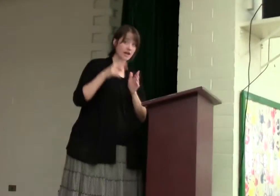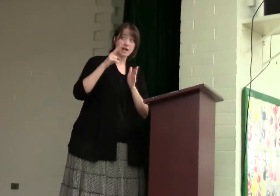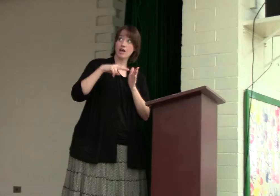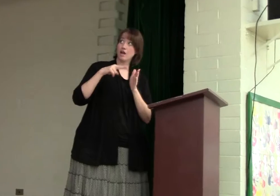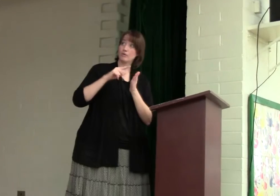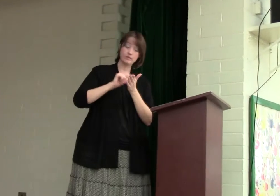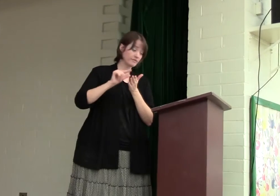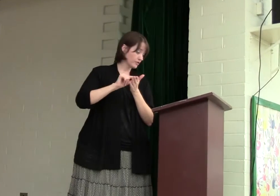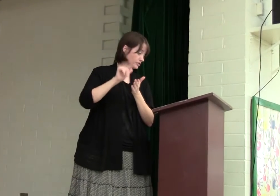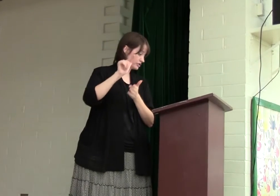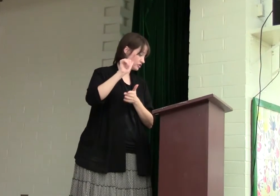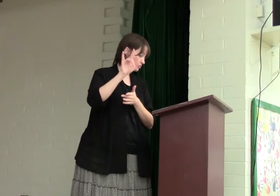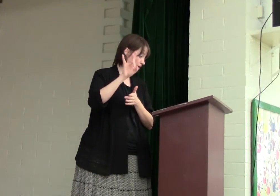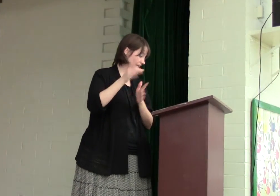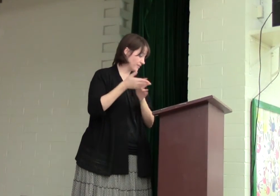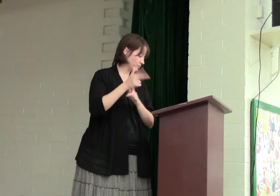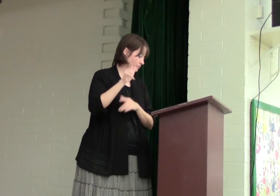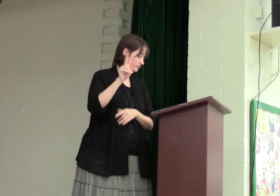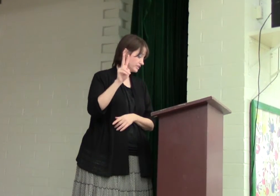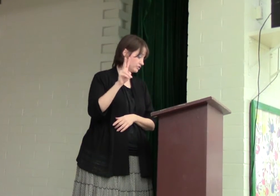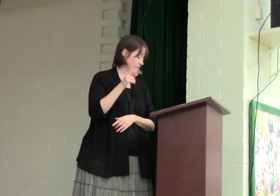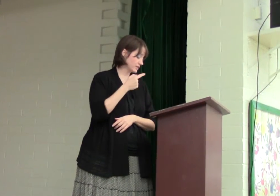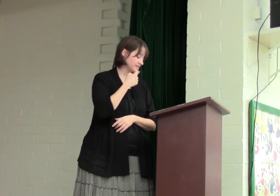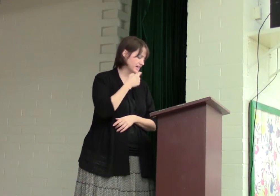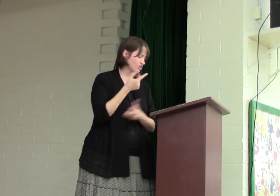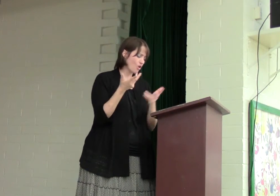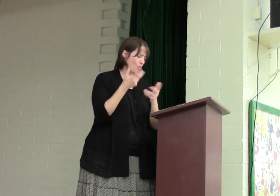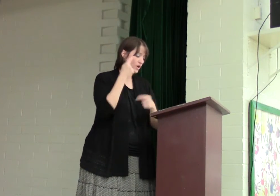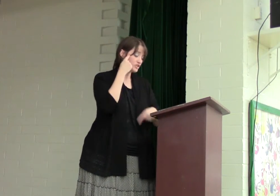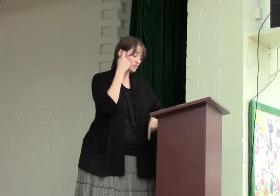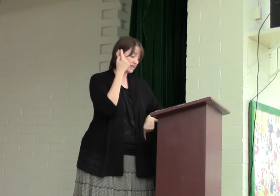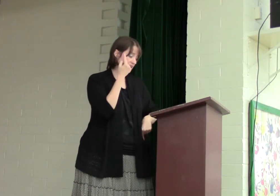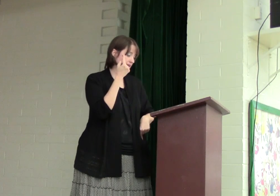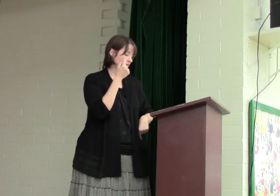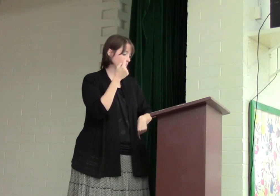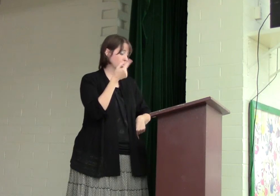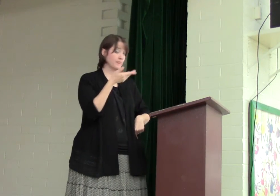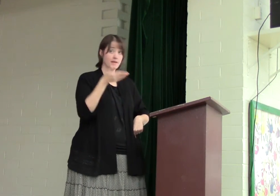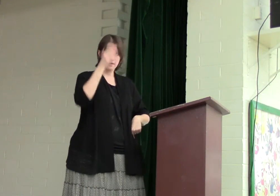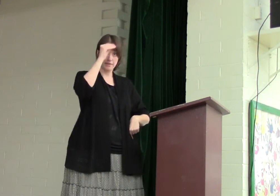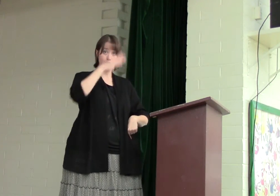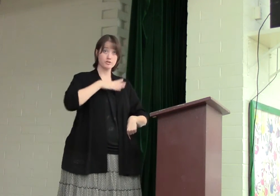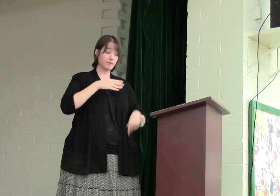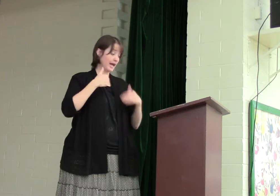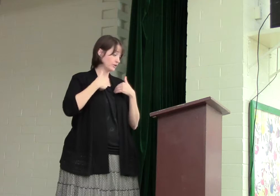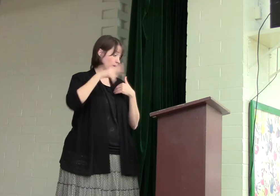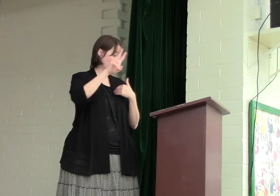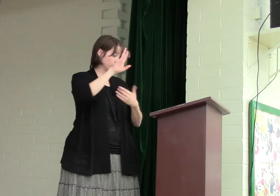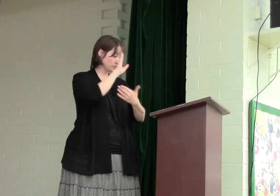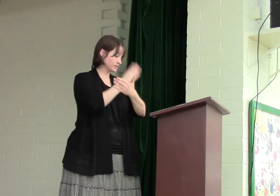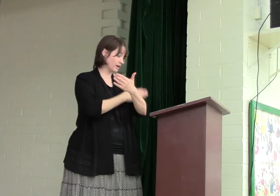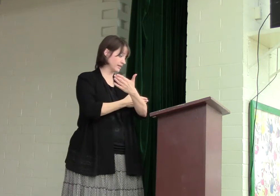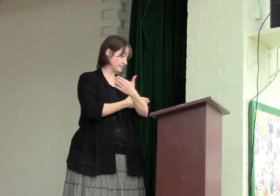And we'll verses 28 through 32. It says, what do you think? There was a man who had two sons.